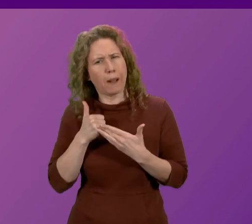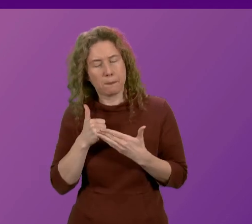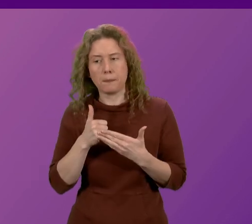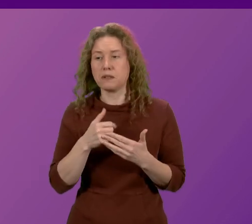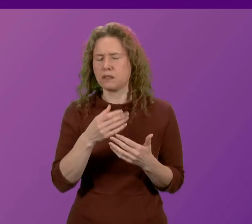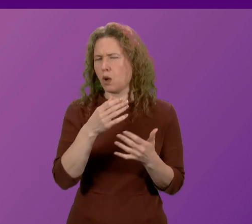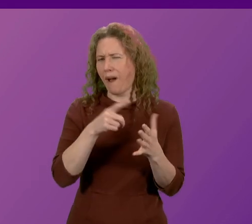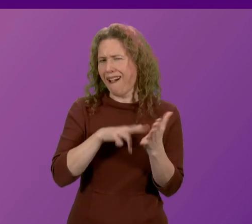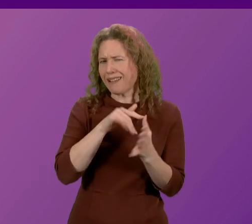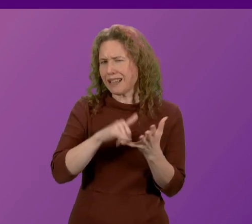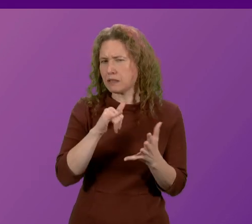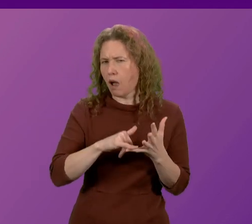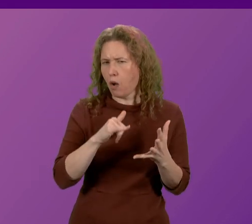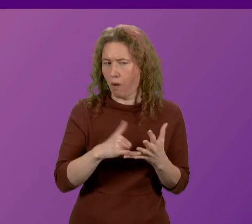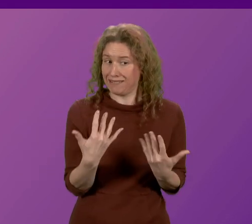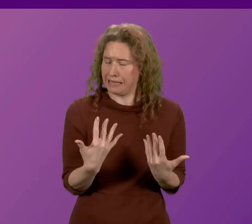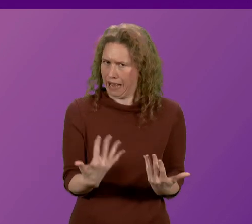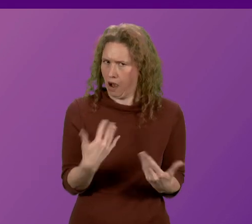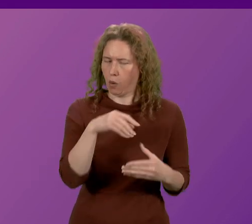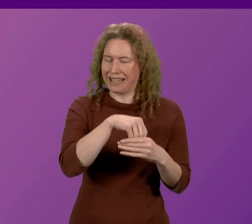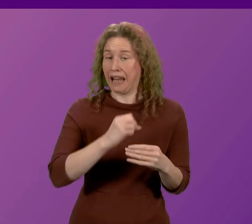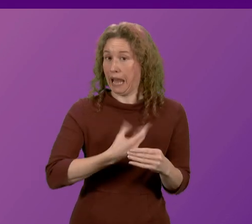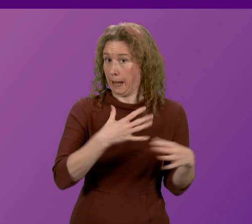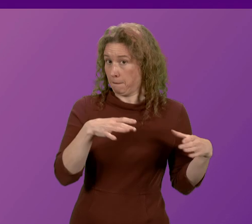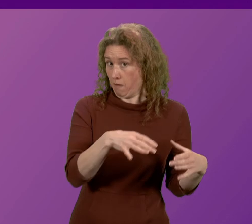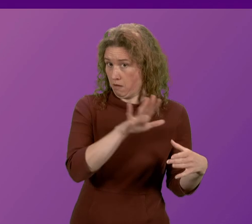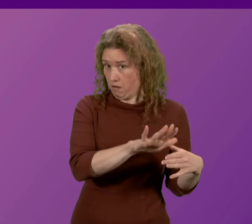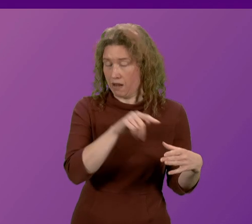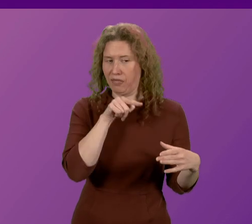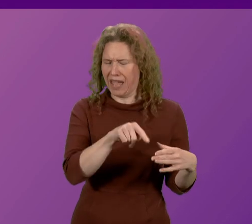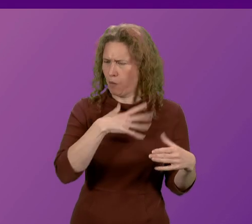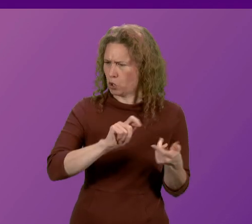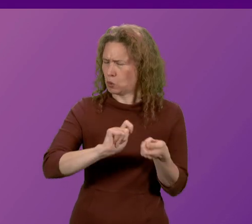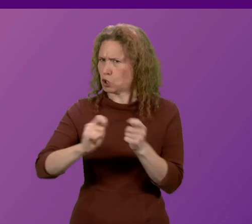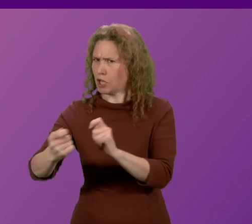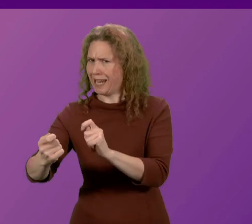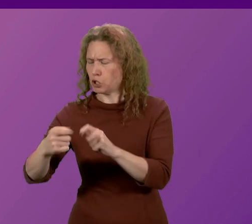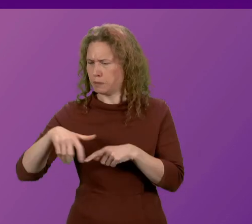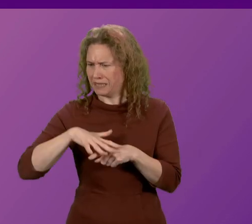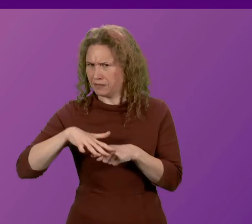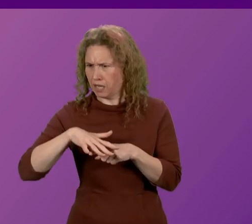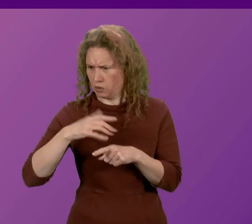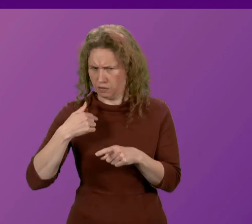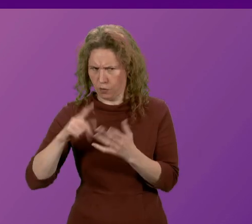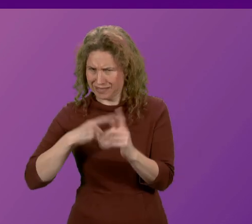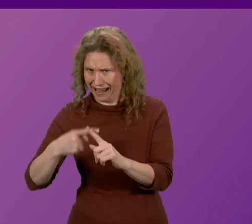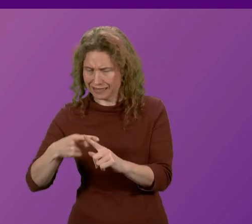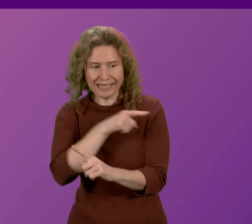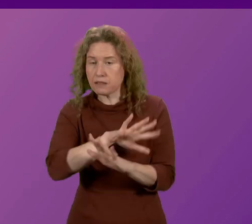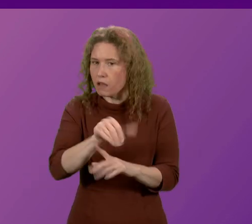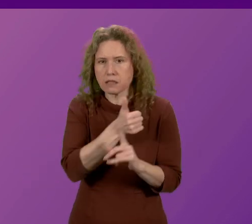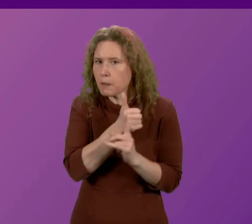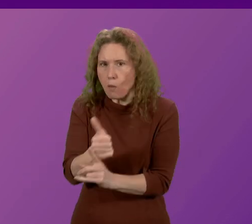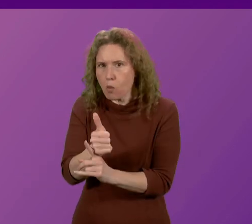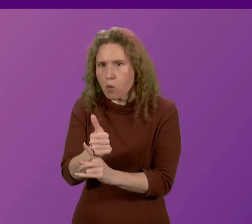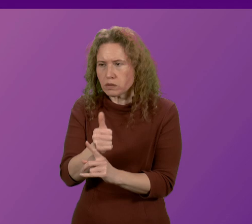Mr Sawa represents a position now which wants to change the position that we have on tax. He does not support